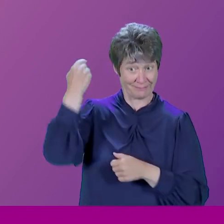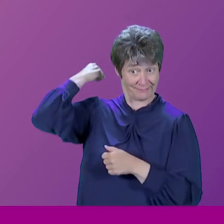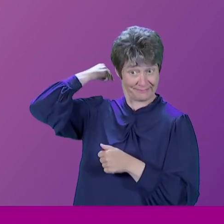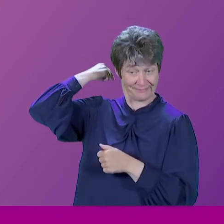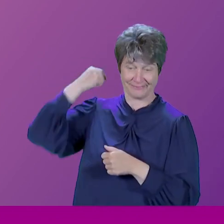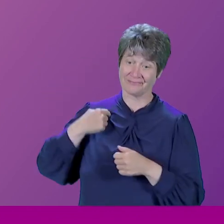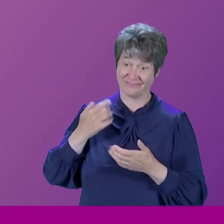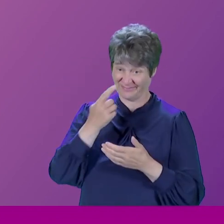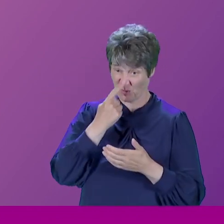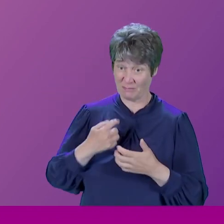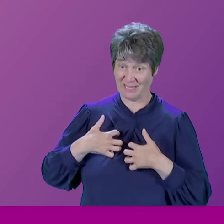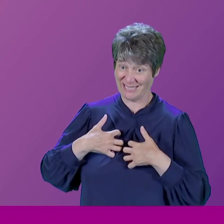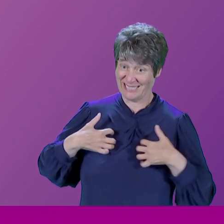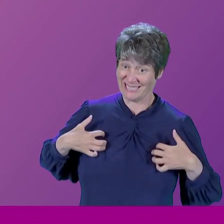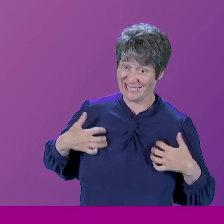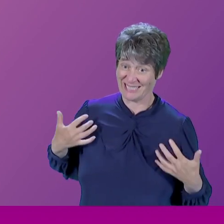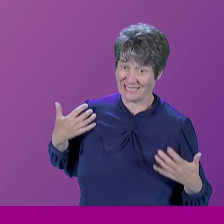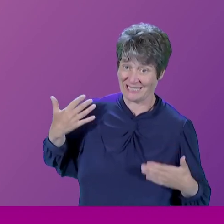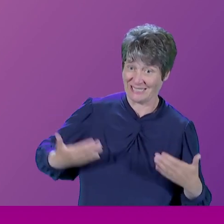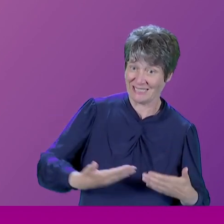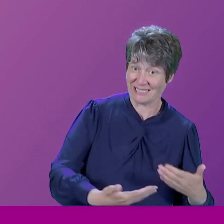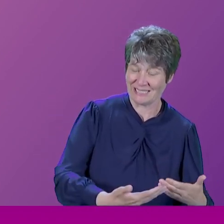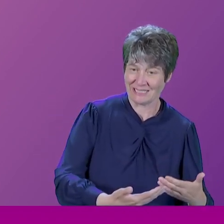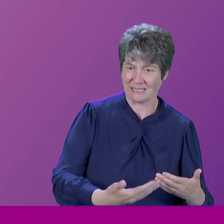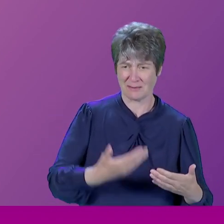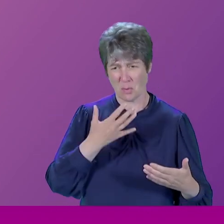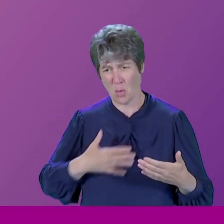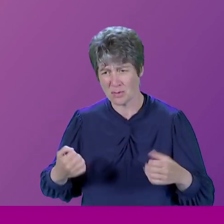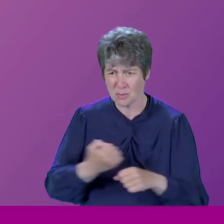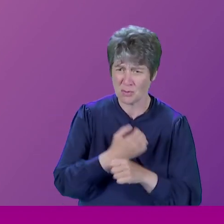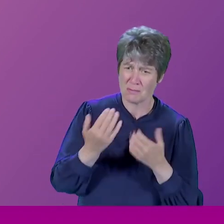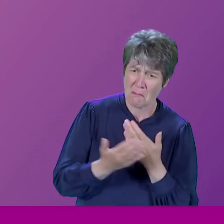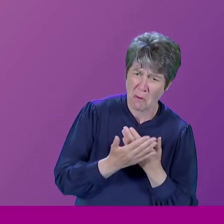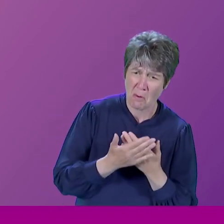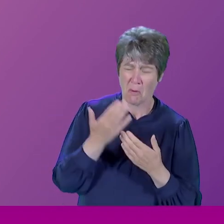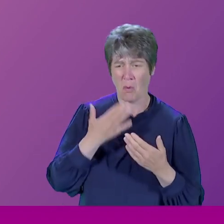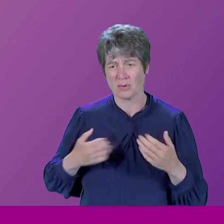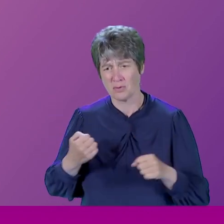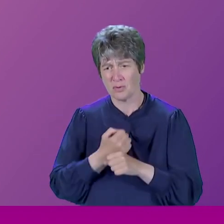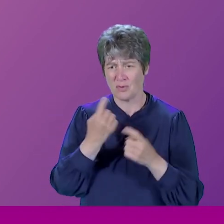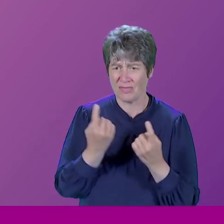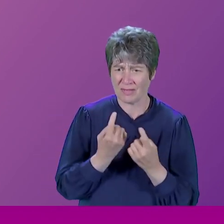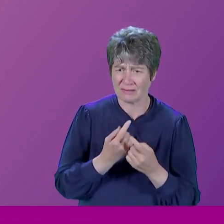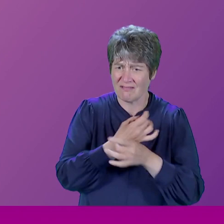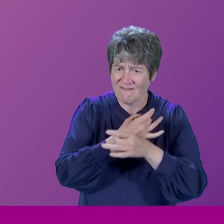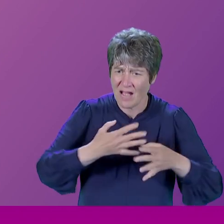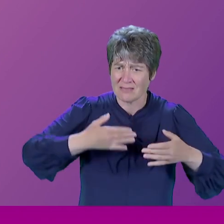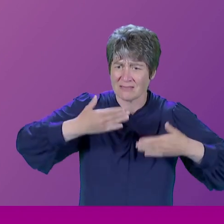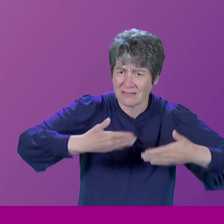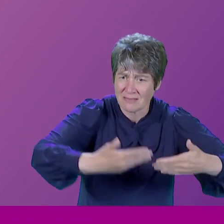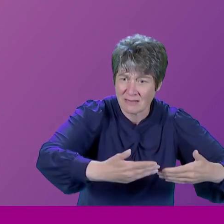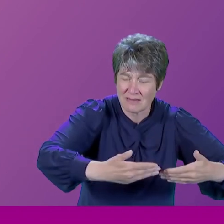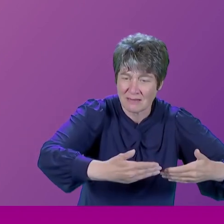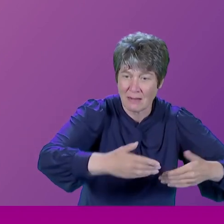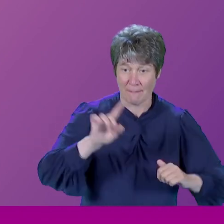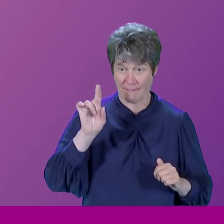frustrated, you know, that we couldn't do more and we couldn't do things faster and so on. But I